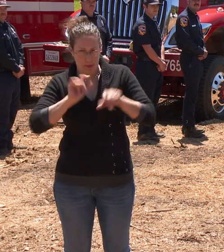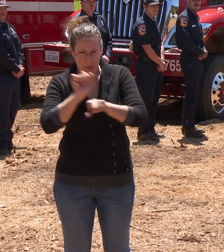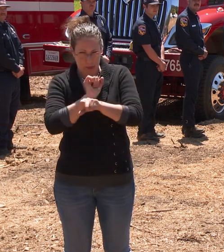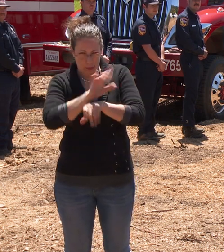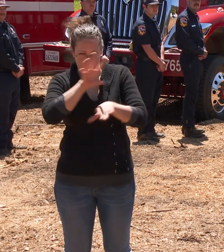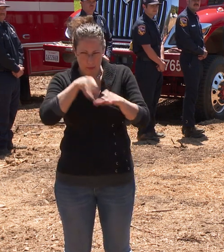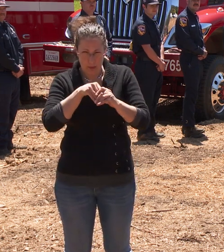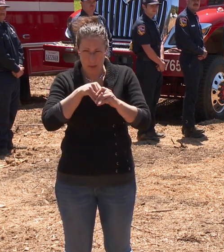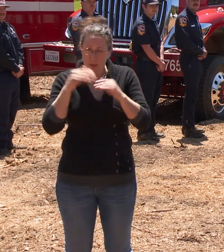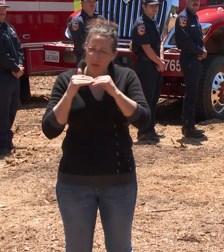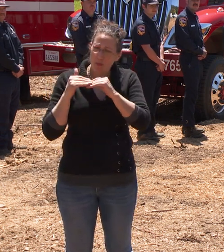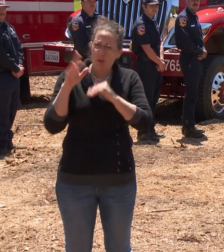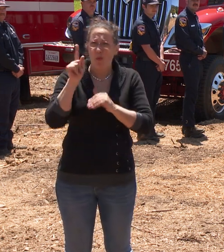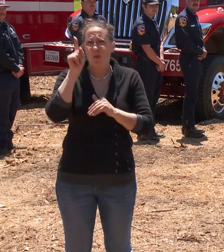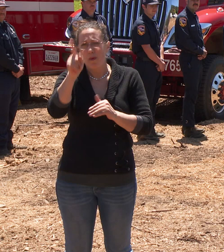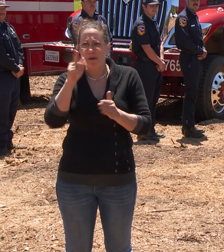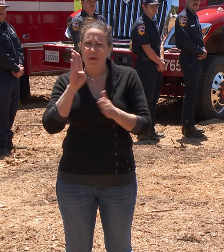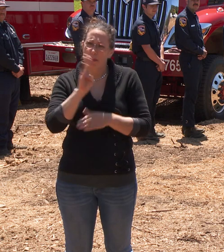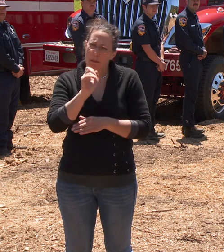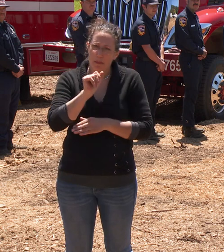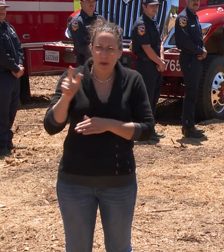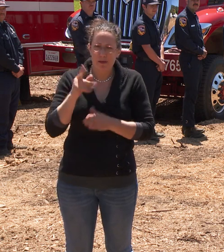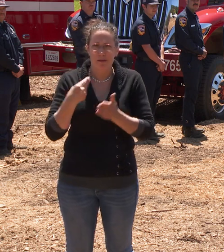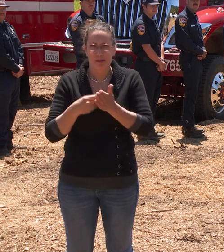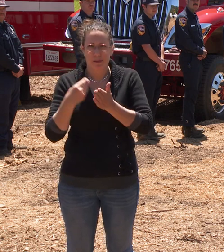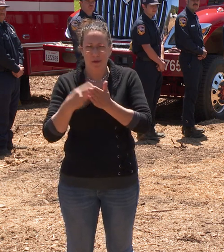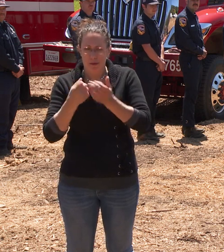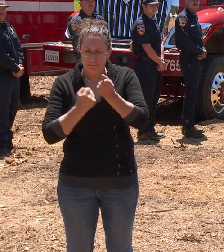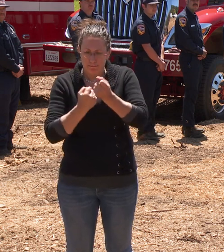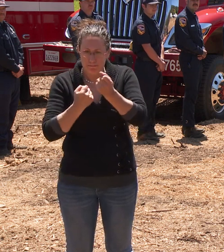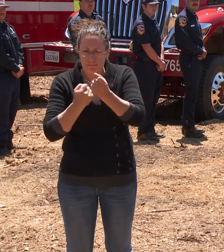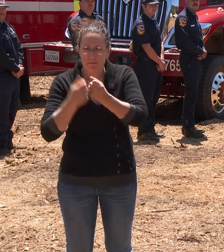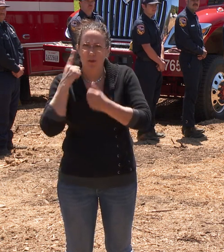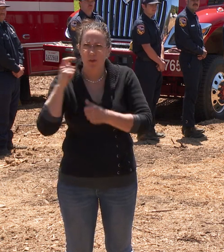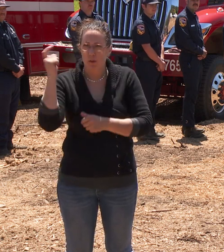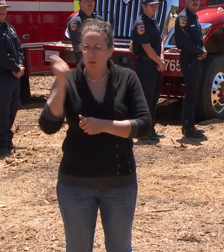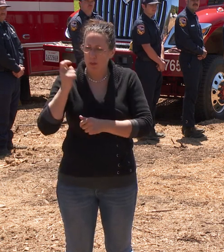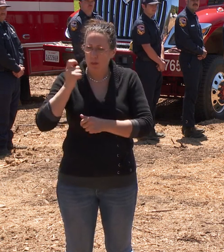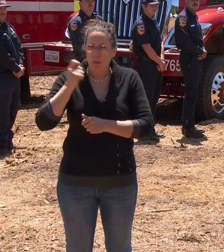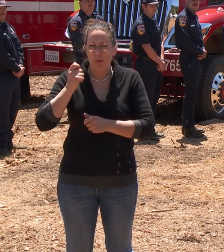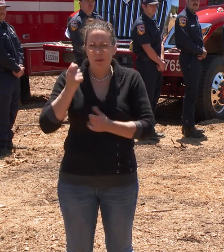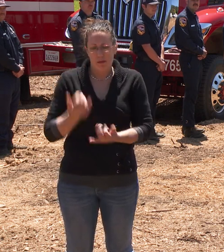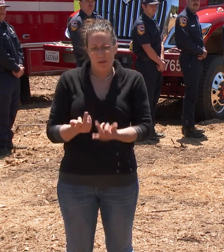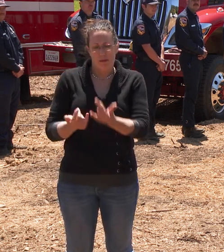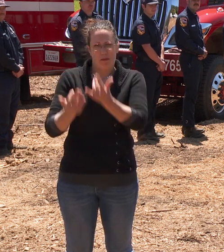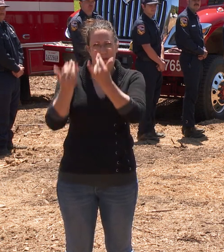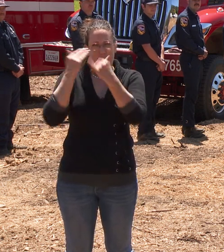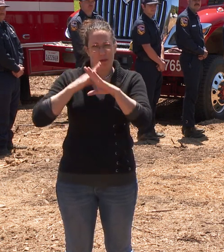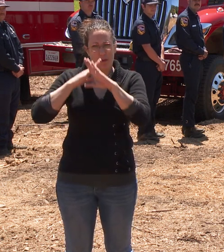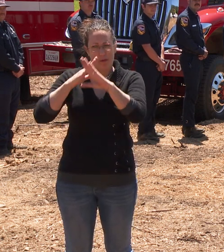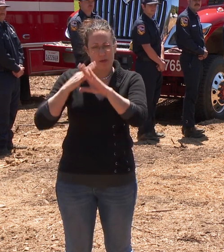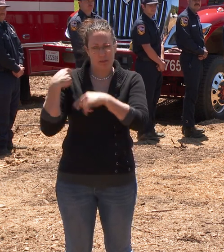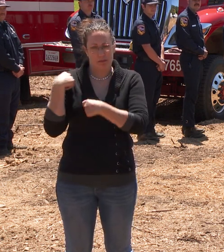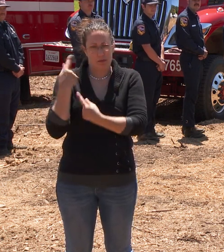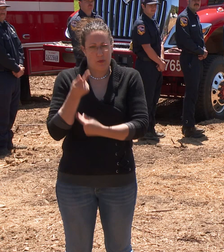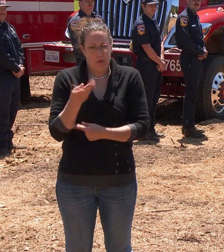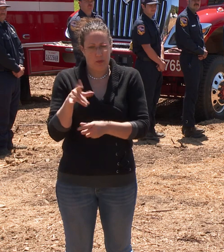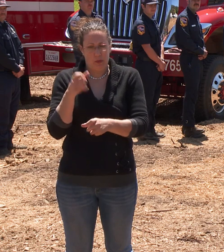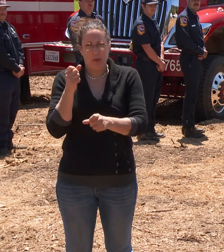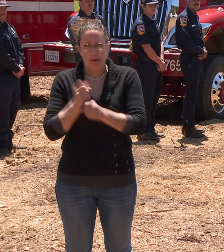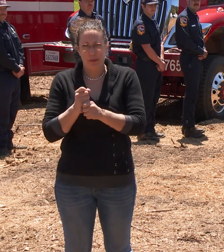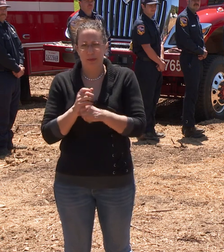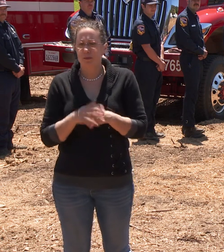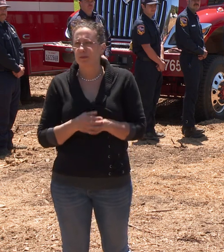over $1 billion in grant funding in forest health and wildfire prevention just in the last few years. And the